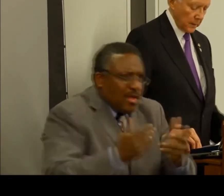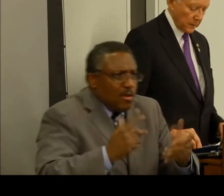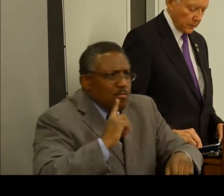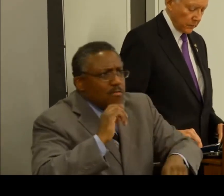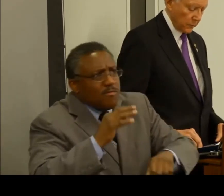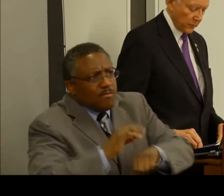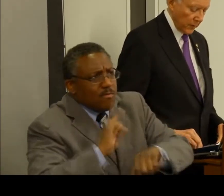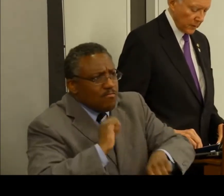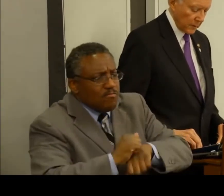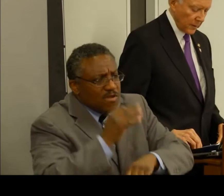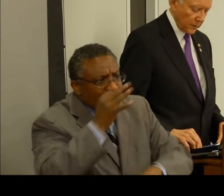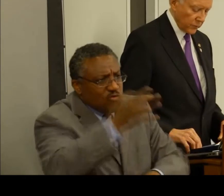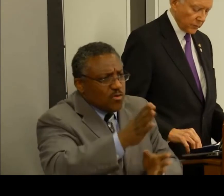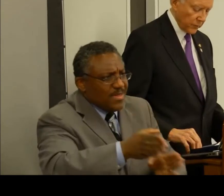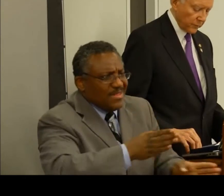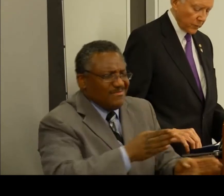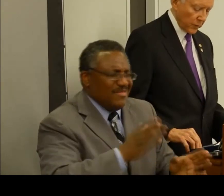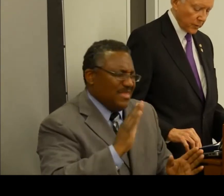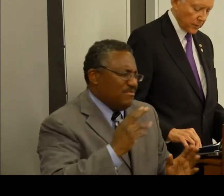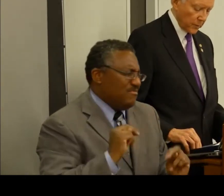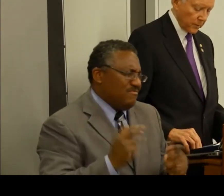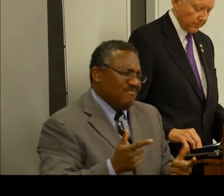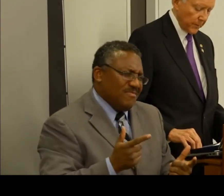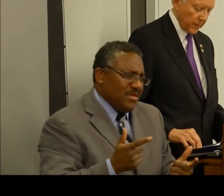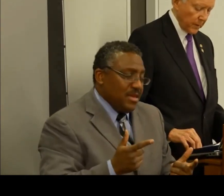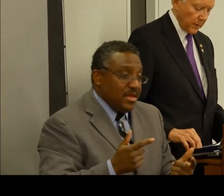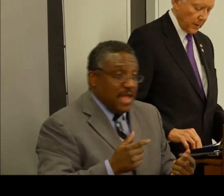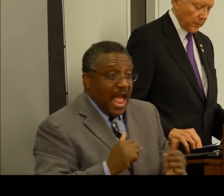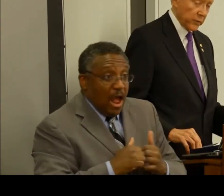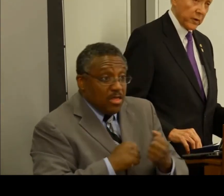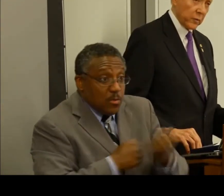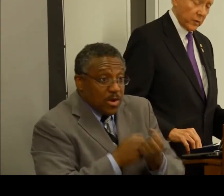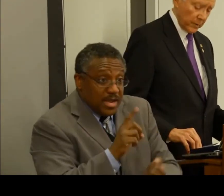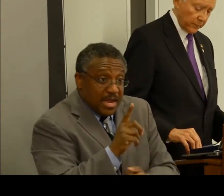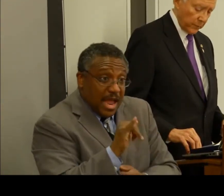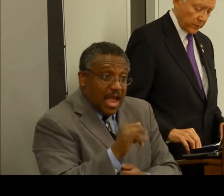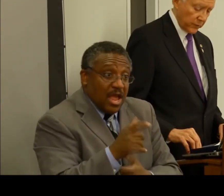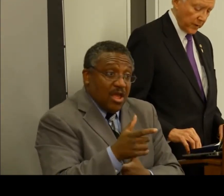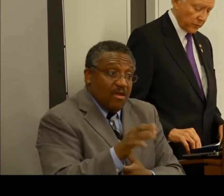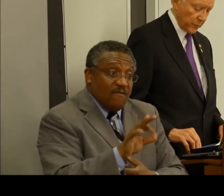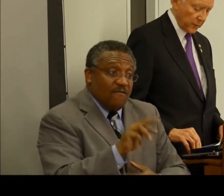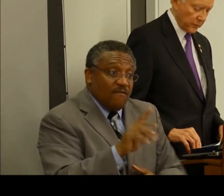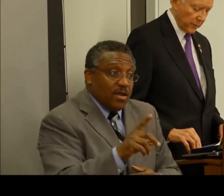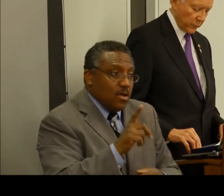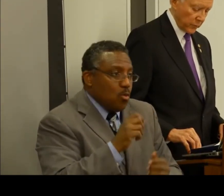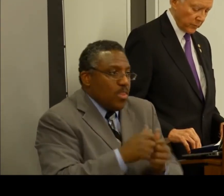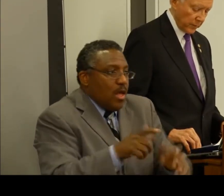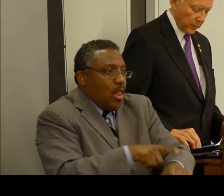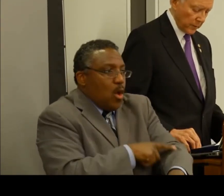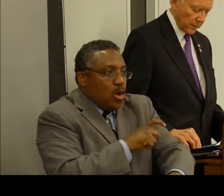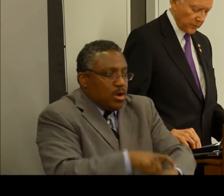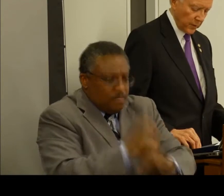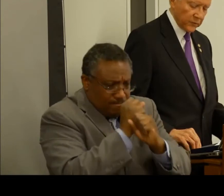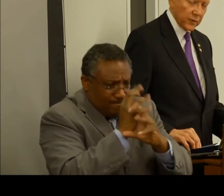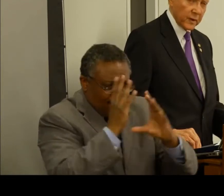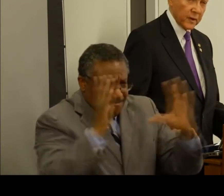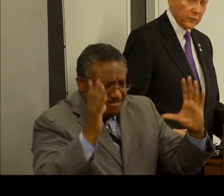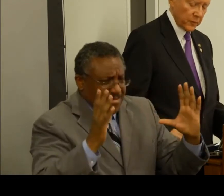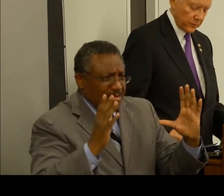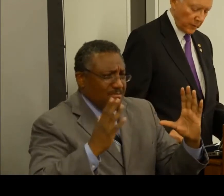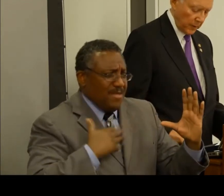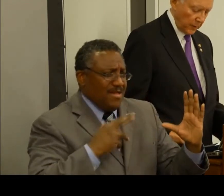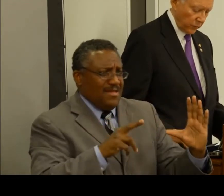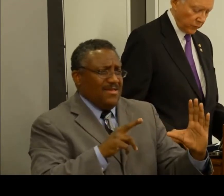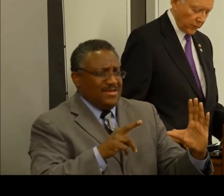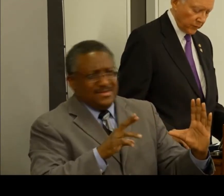sustain the DI Trust Fund for a long term, I will tell you where my focus has been as I've worked with my colleagues and outside